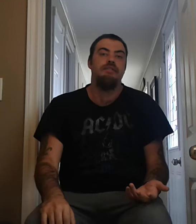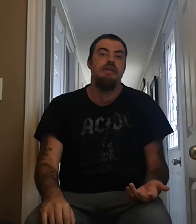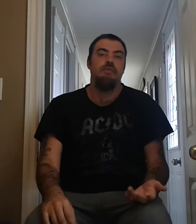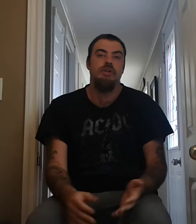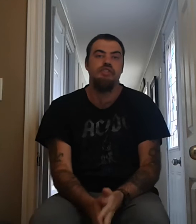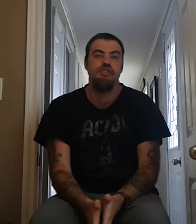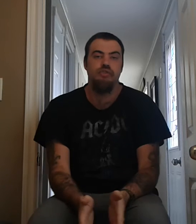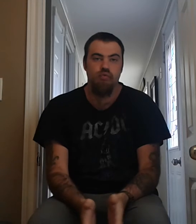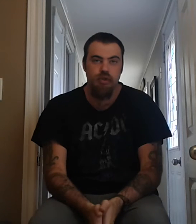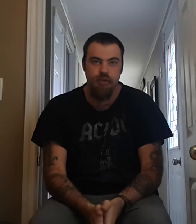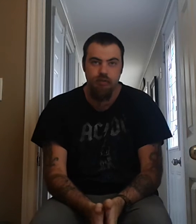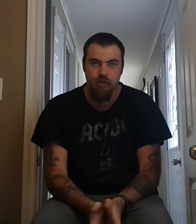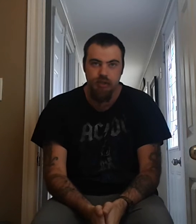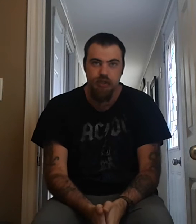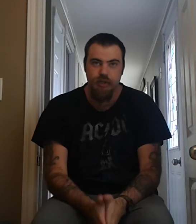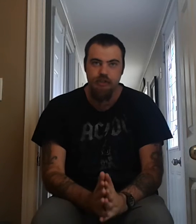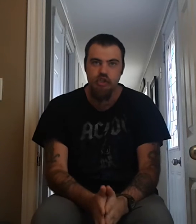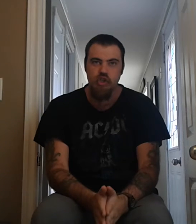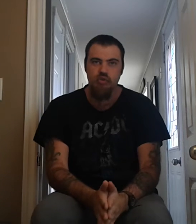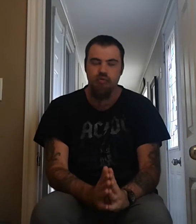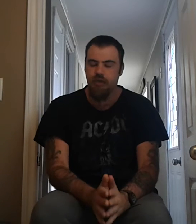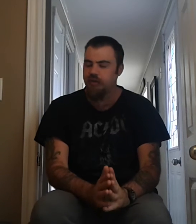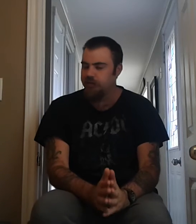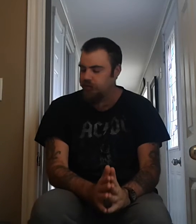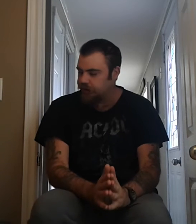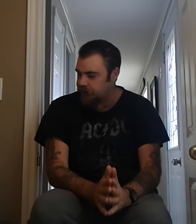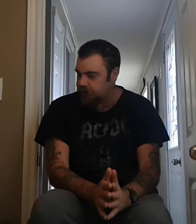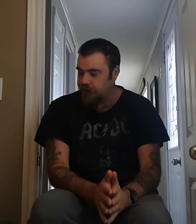which is a really, really great tune. Really, really great.